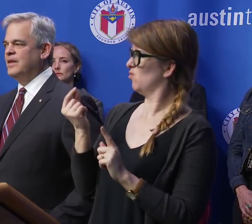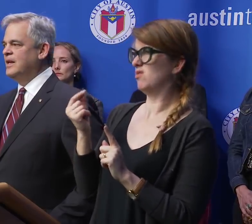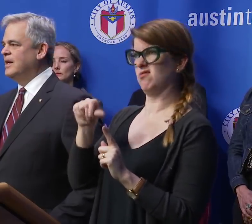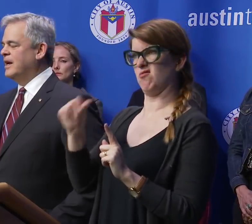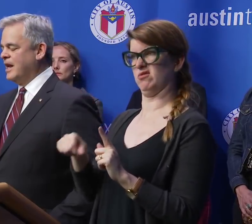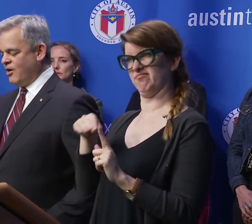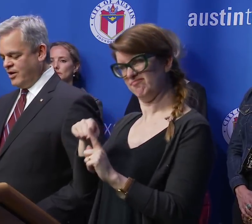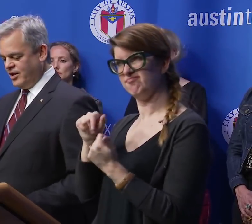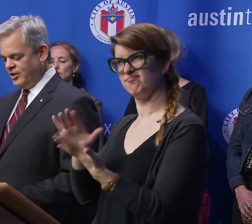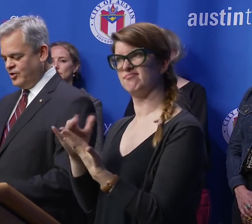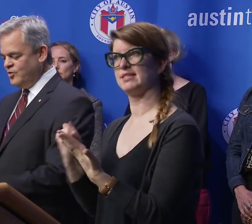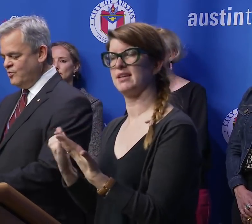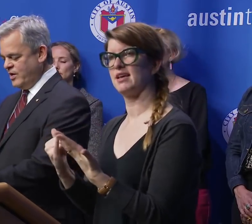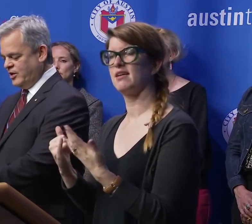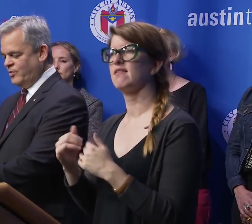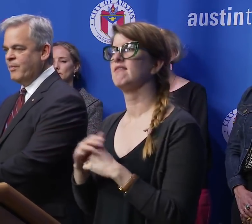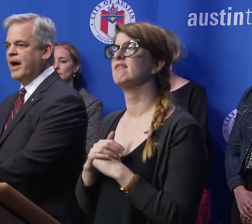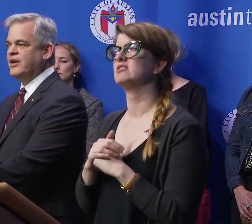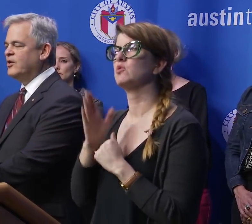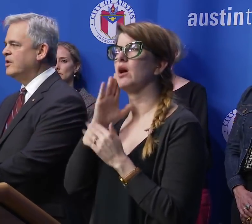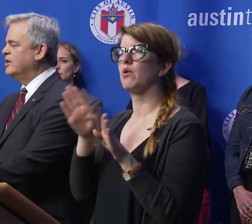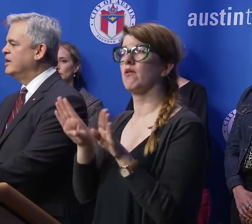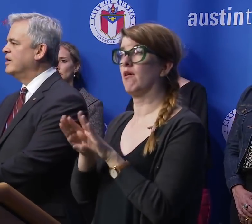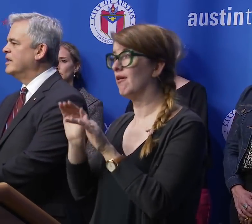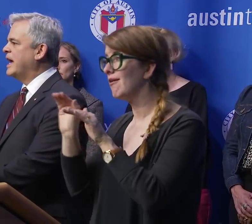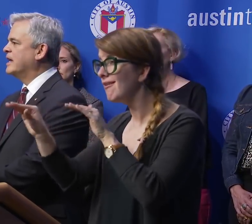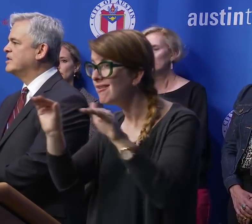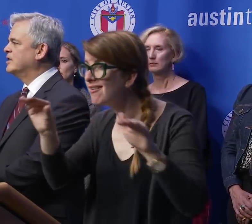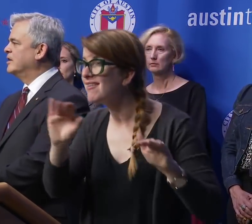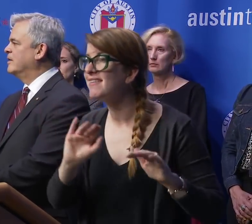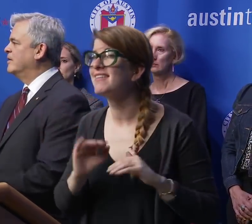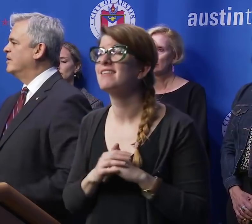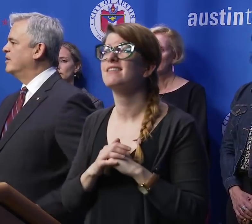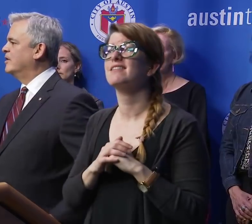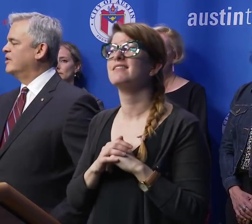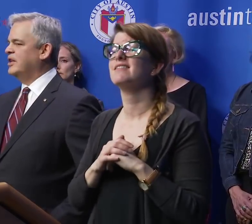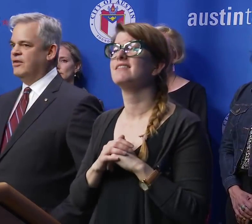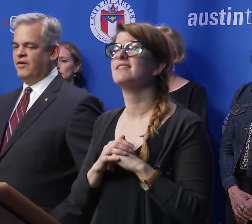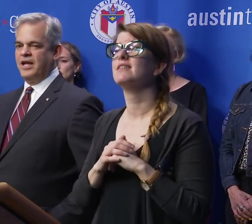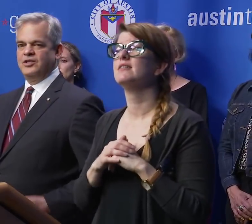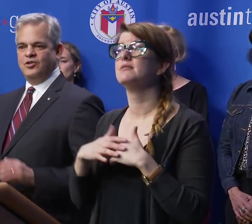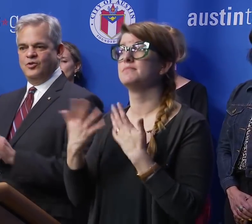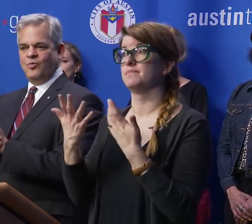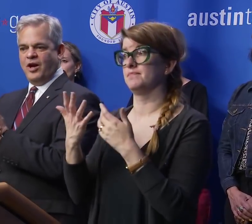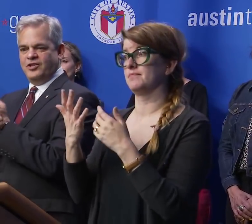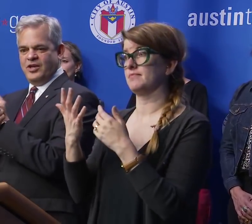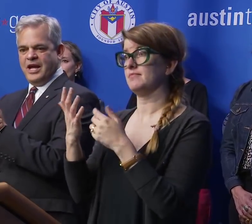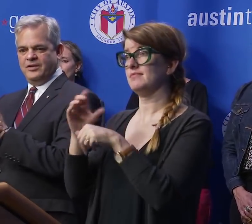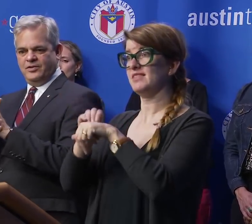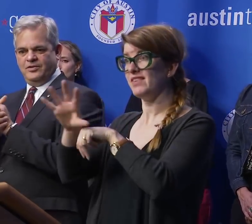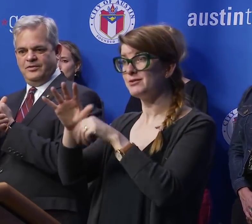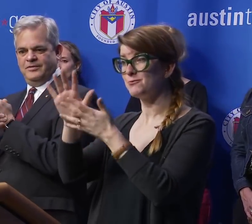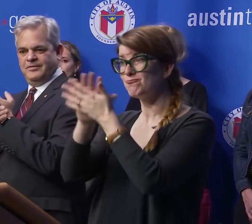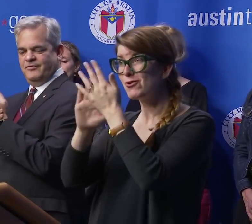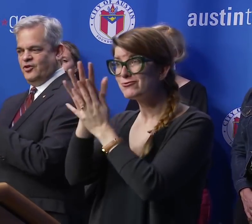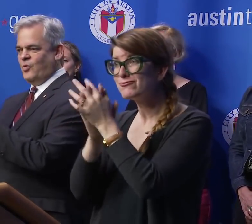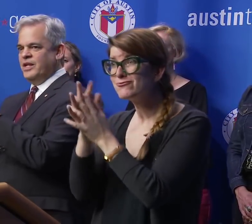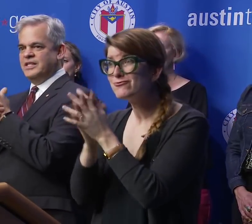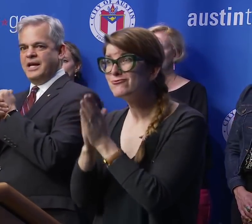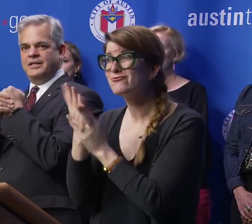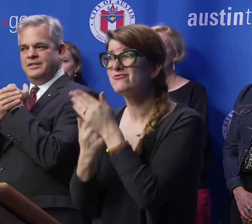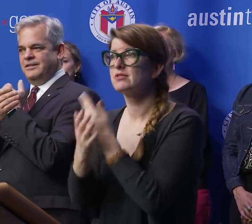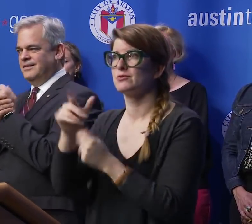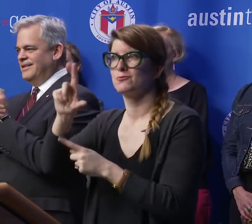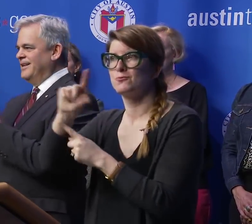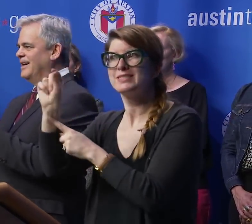now. And I'll conclude with the reminder that the advice to wash your hands for